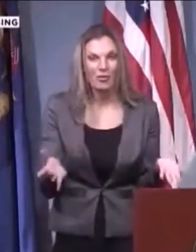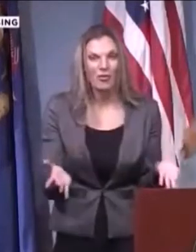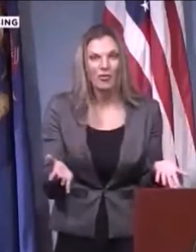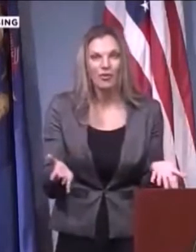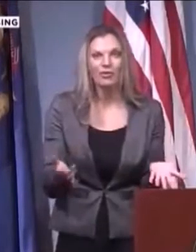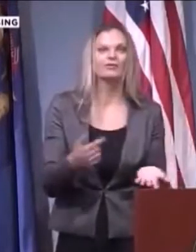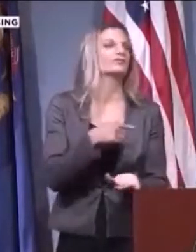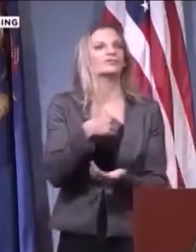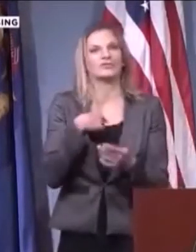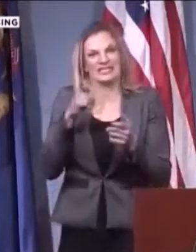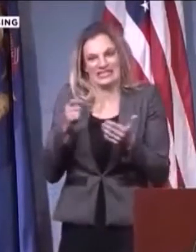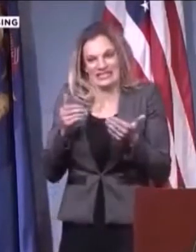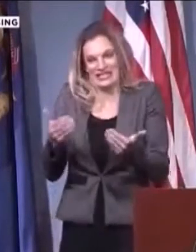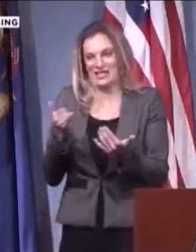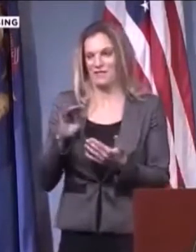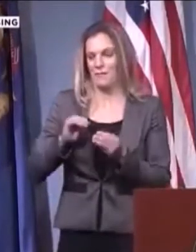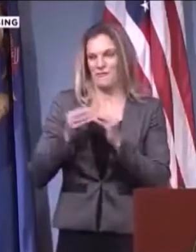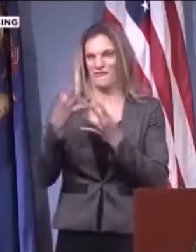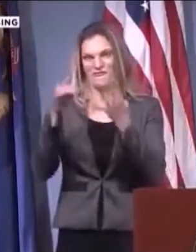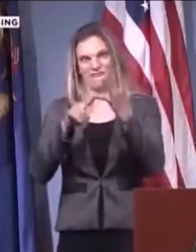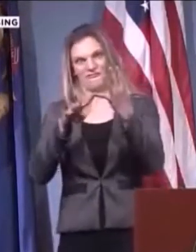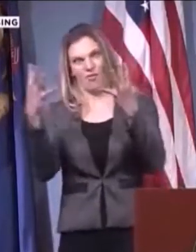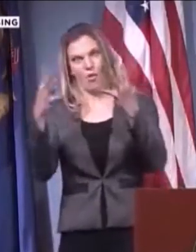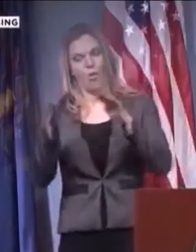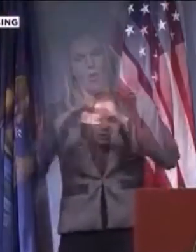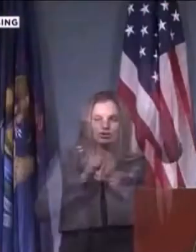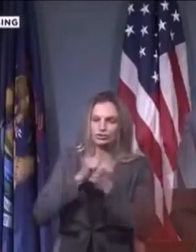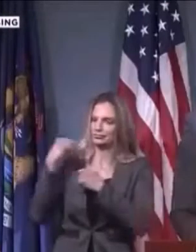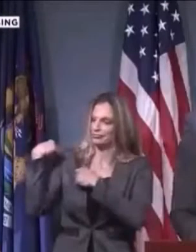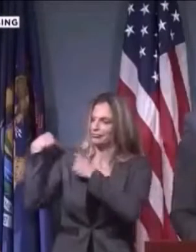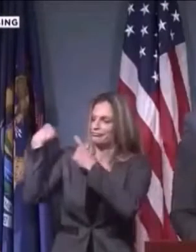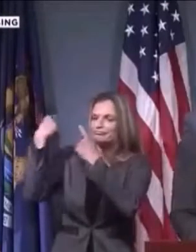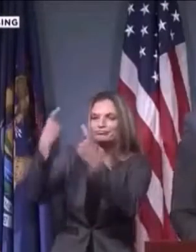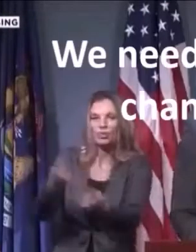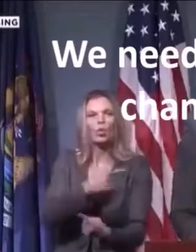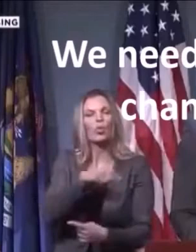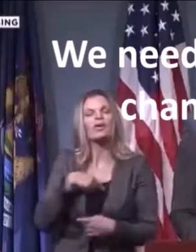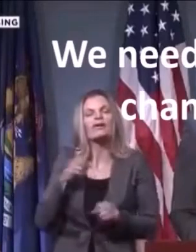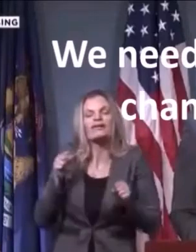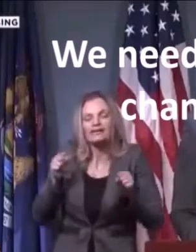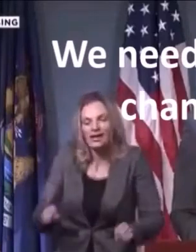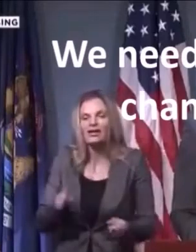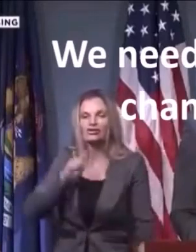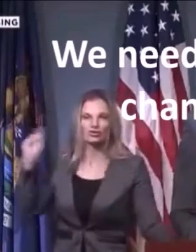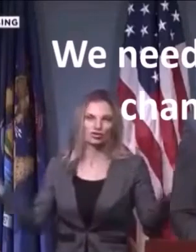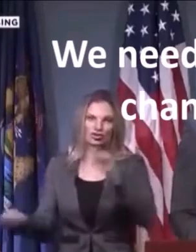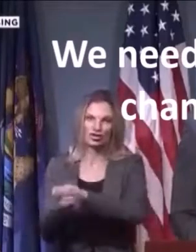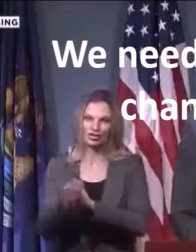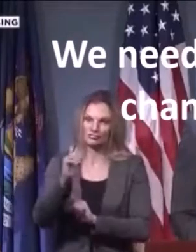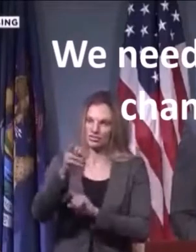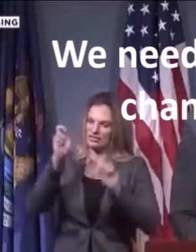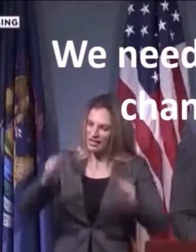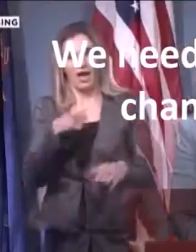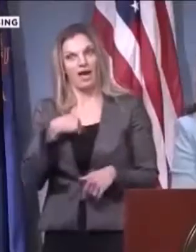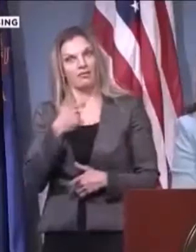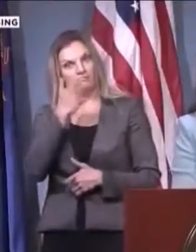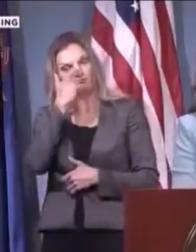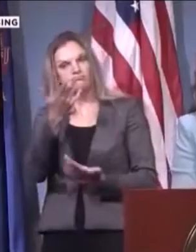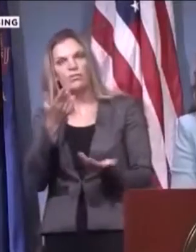if not moving to phase five. And on the trajectory we're on, it's very important. force change and come together to create solutions.